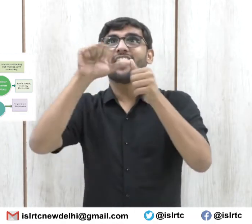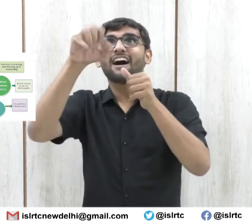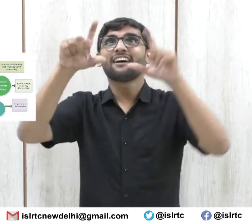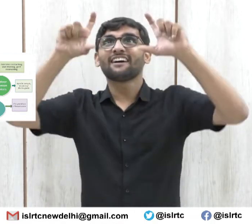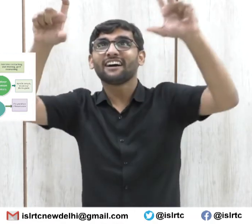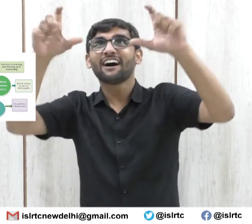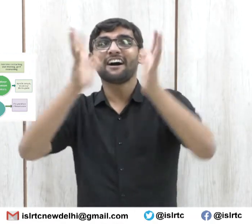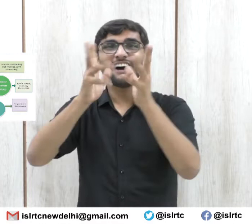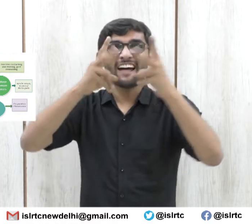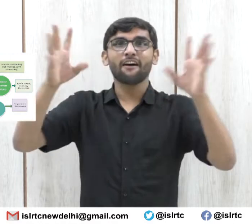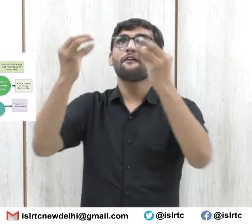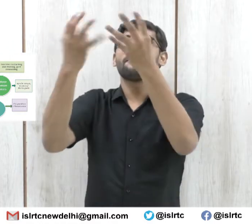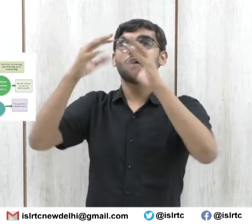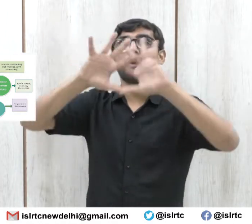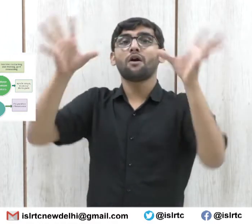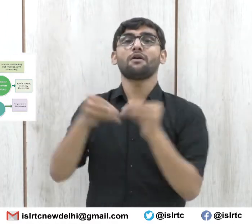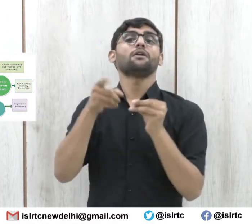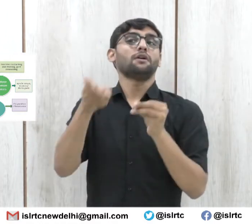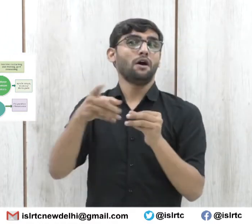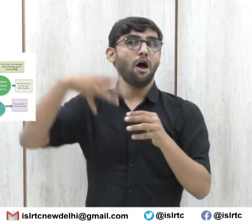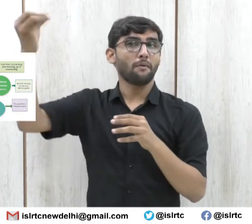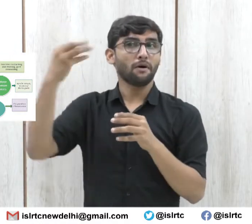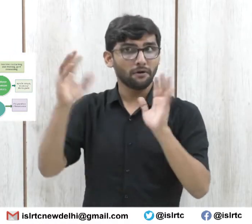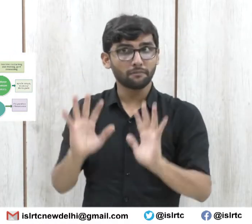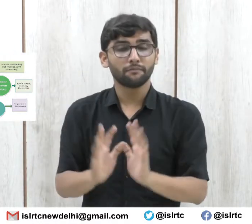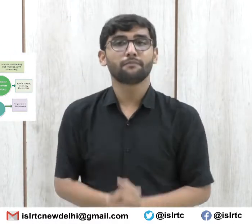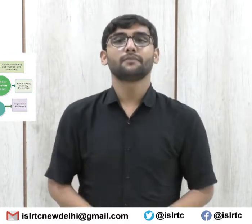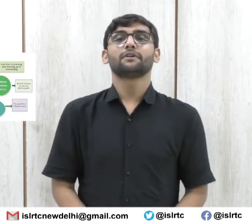Next